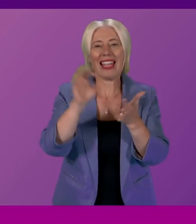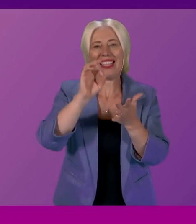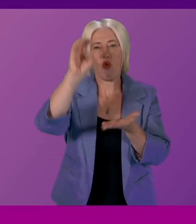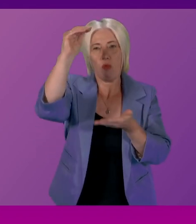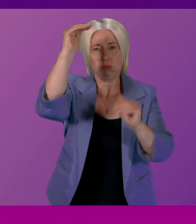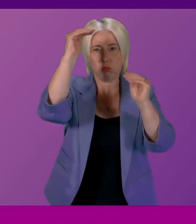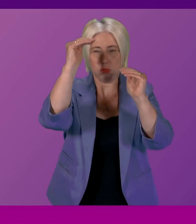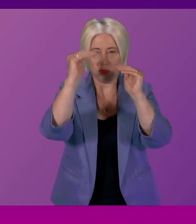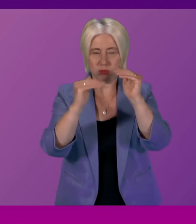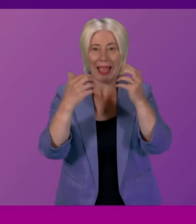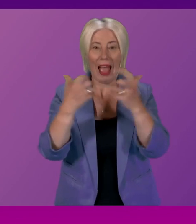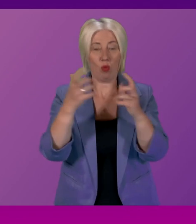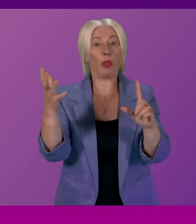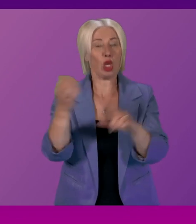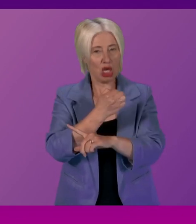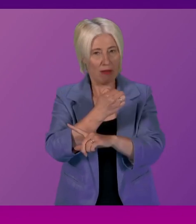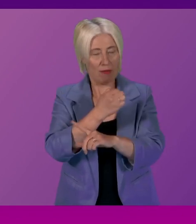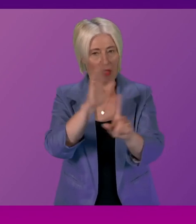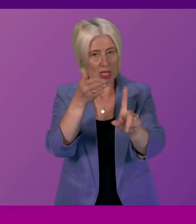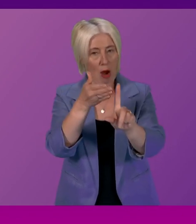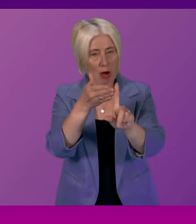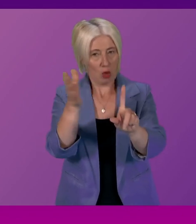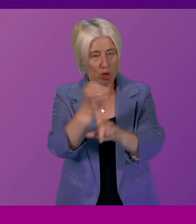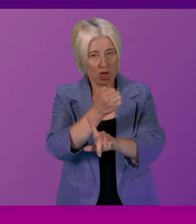will help us to achieve our net zero targets.